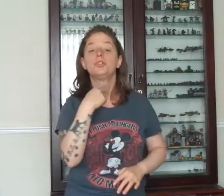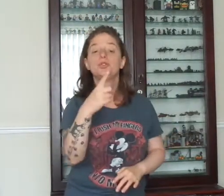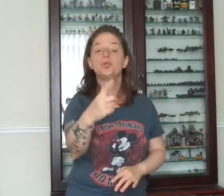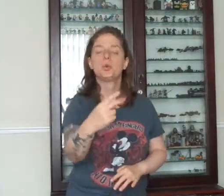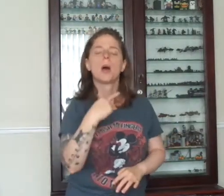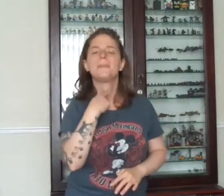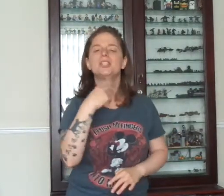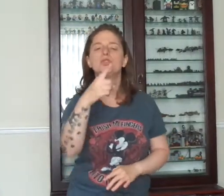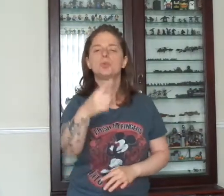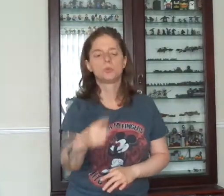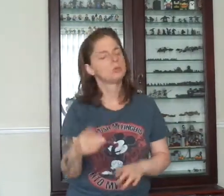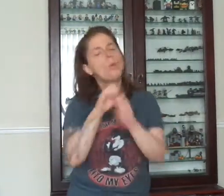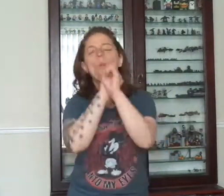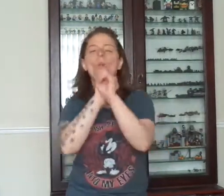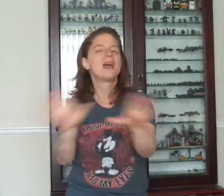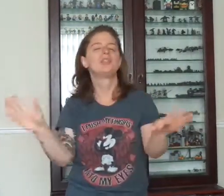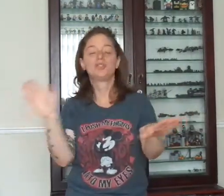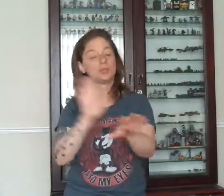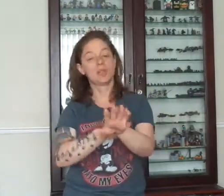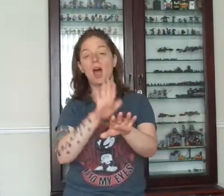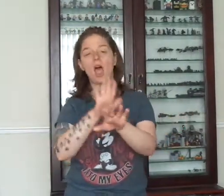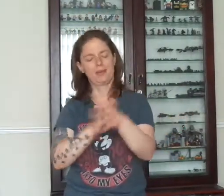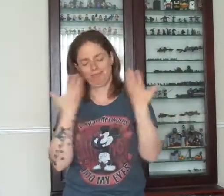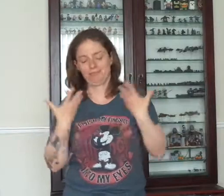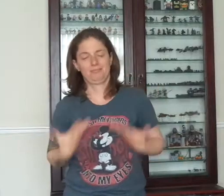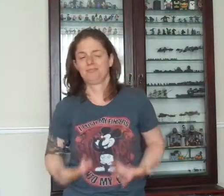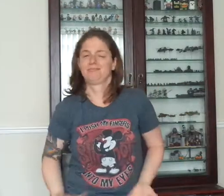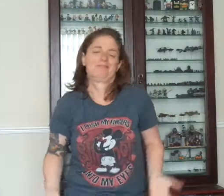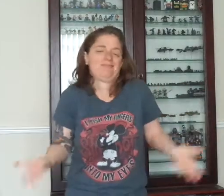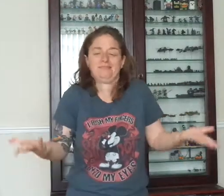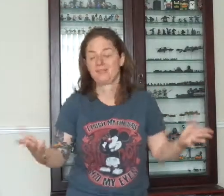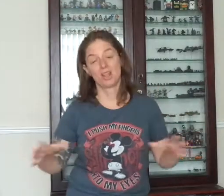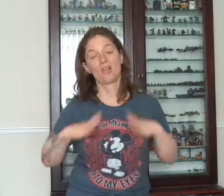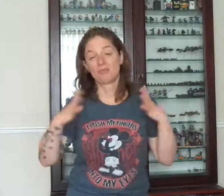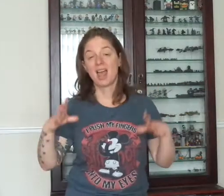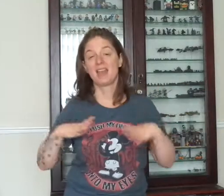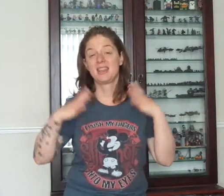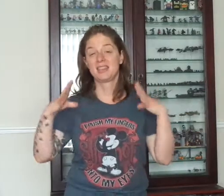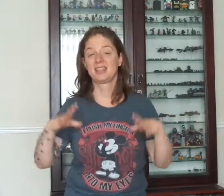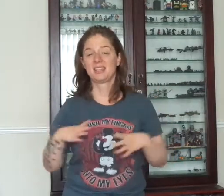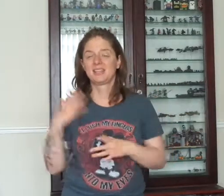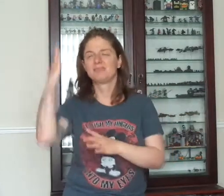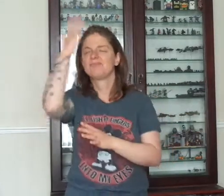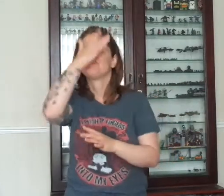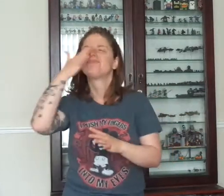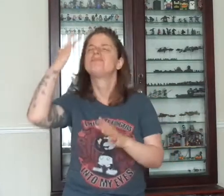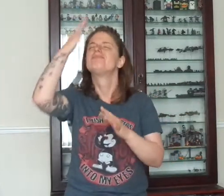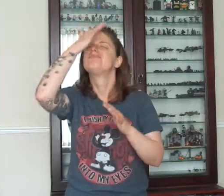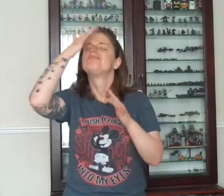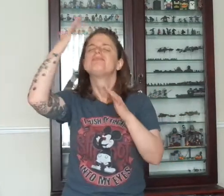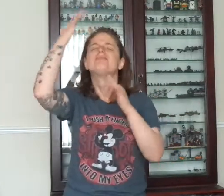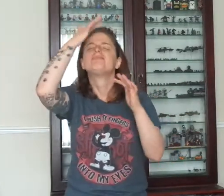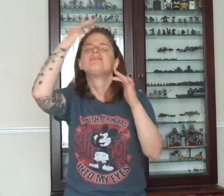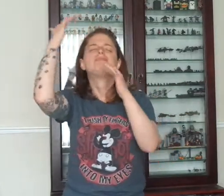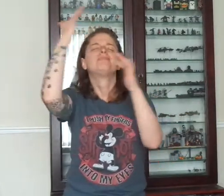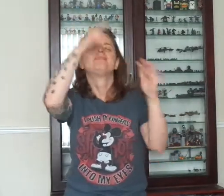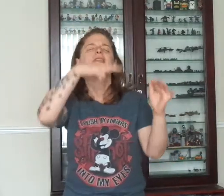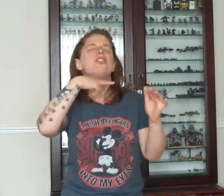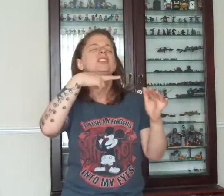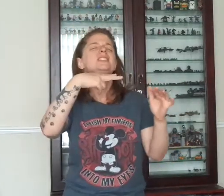So waste your time on me, you're already the voice inside my head.